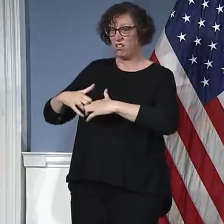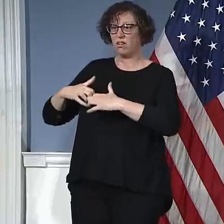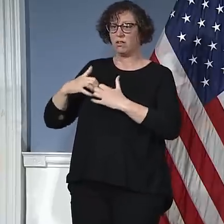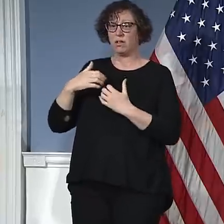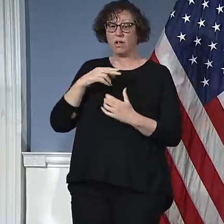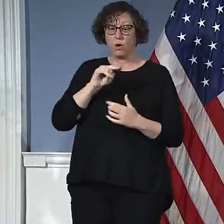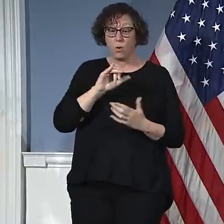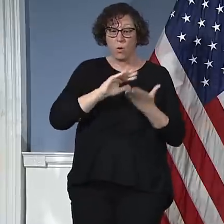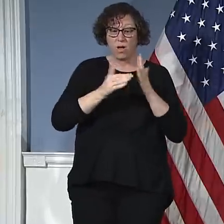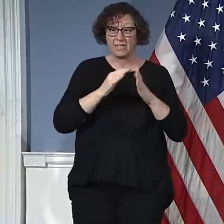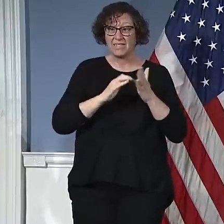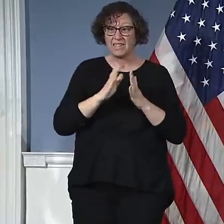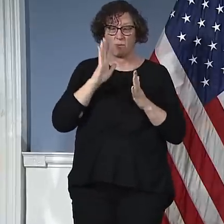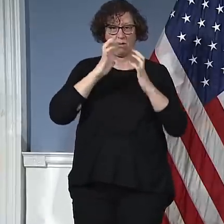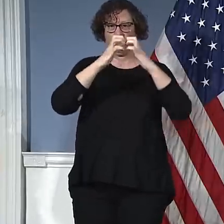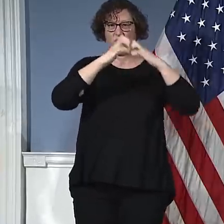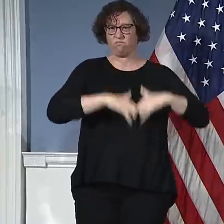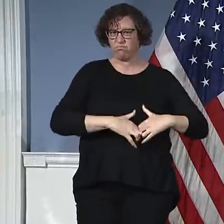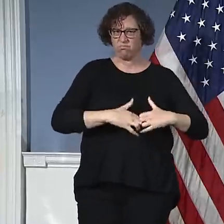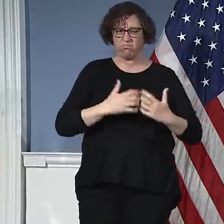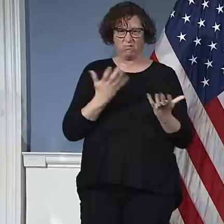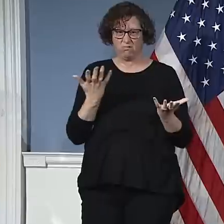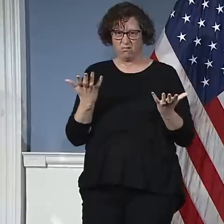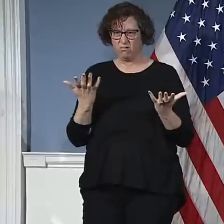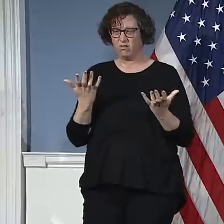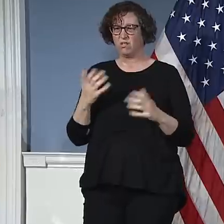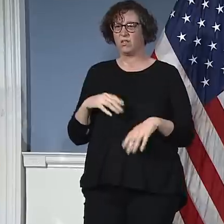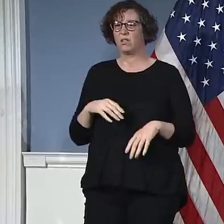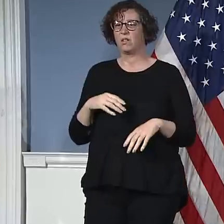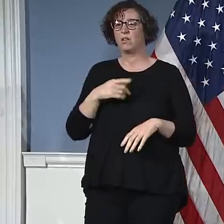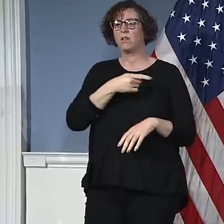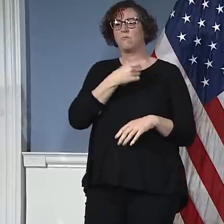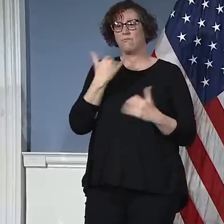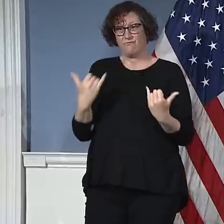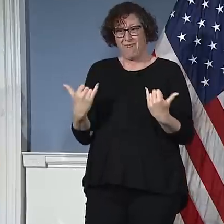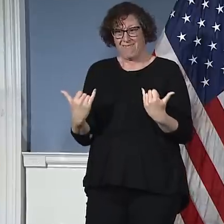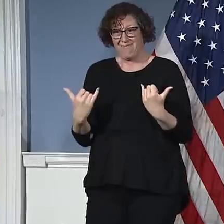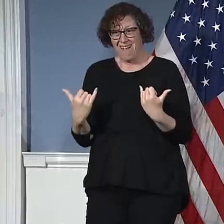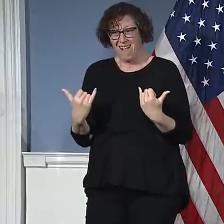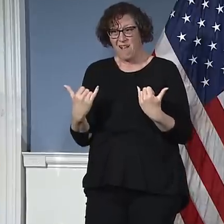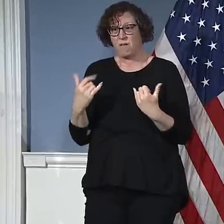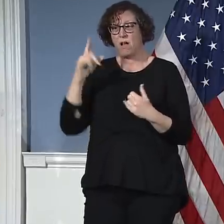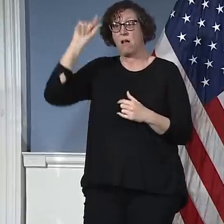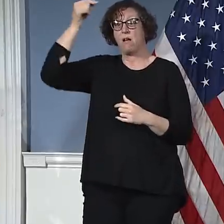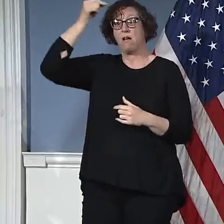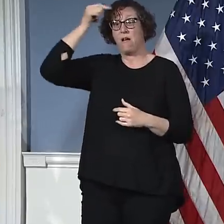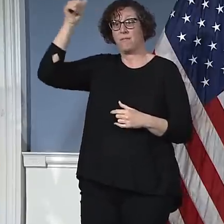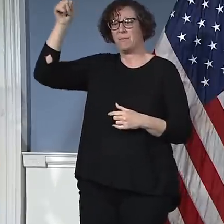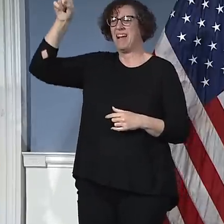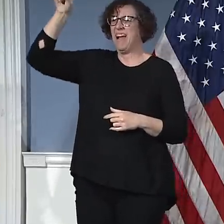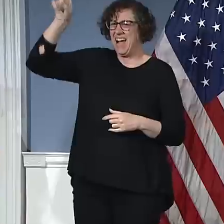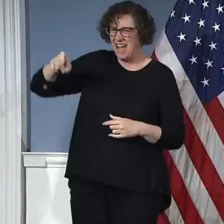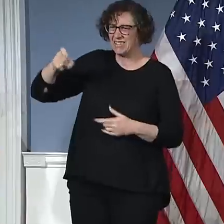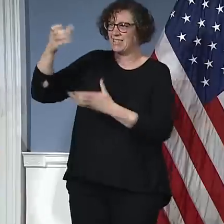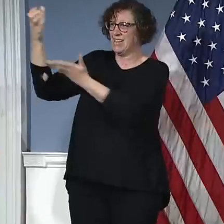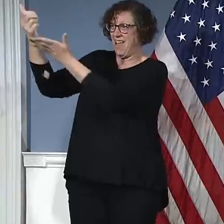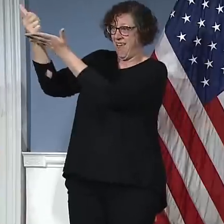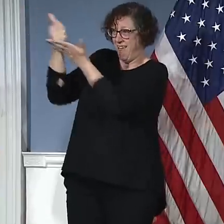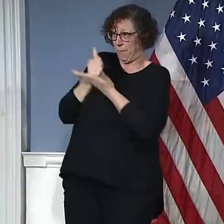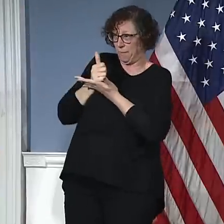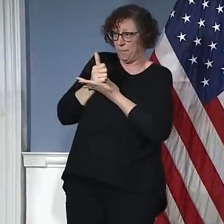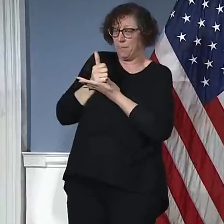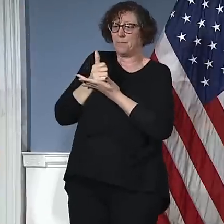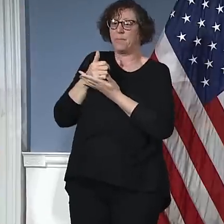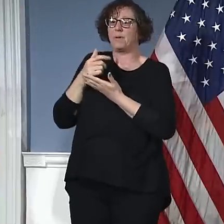point was that the Congress right now needs to provide direct, immediate financial relief to public and private hospitals